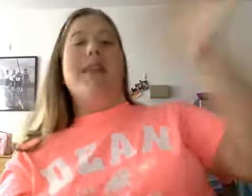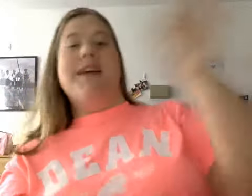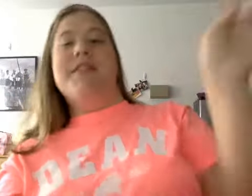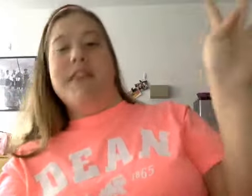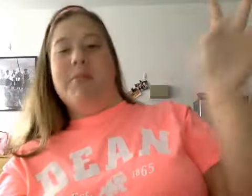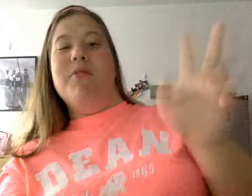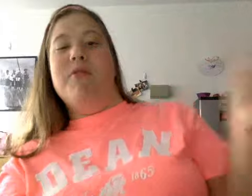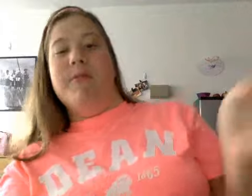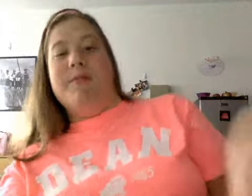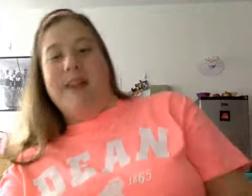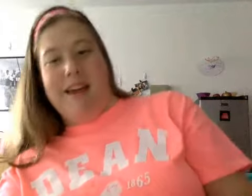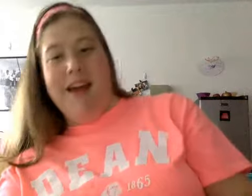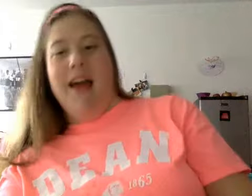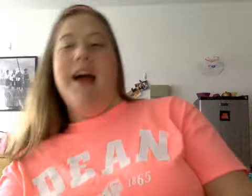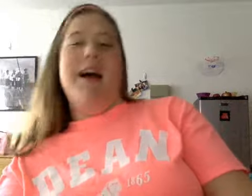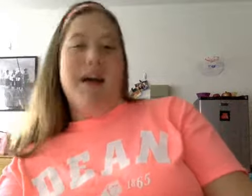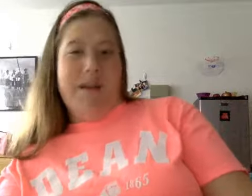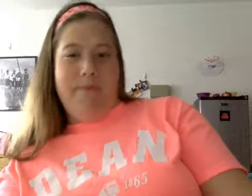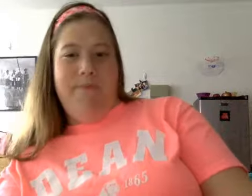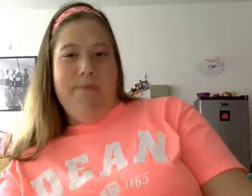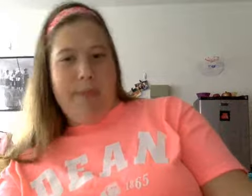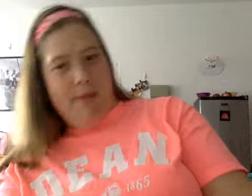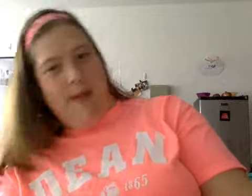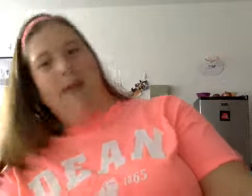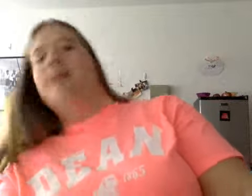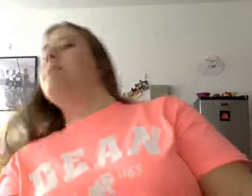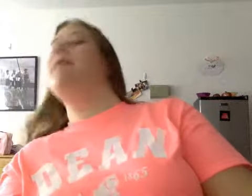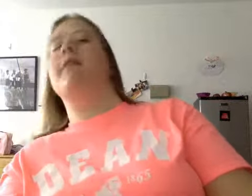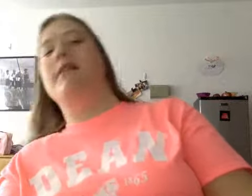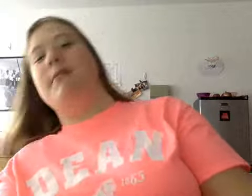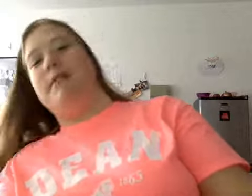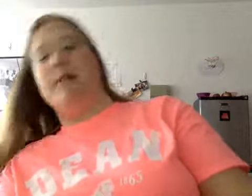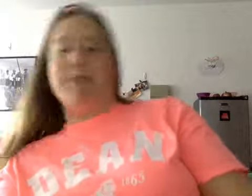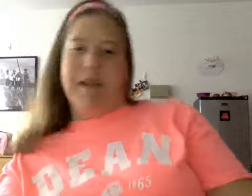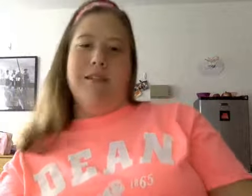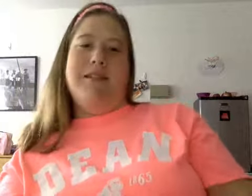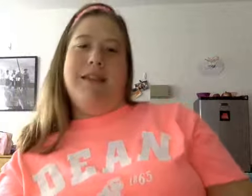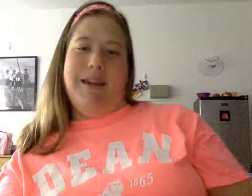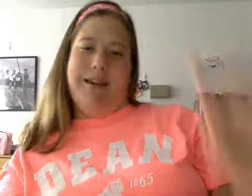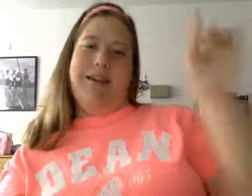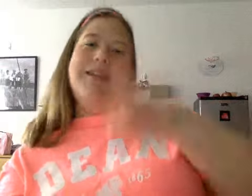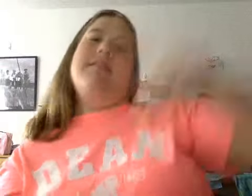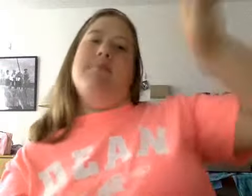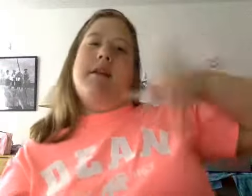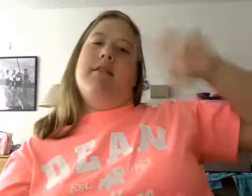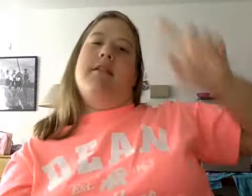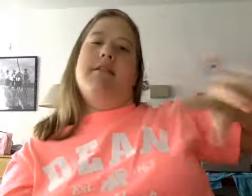like sleep poos with me um but I feel like when it's your parents saying get to bed early you're